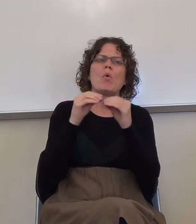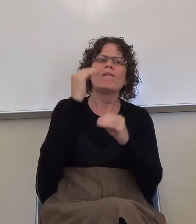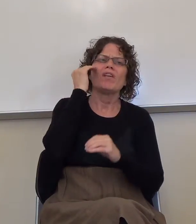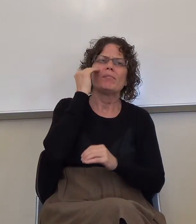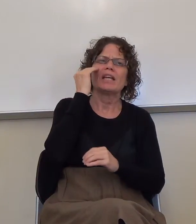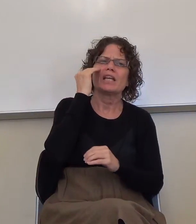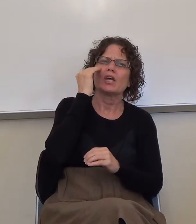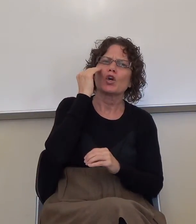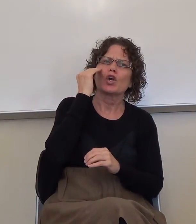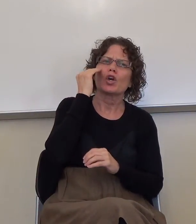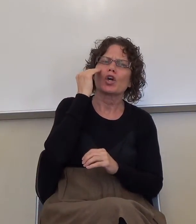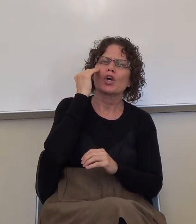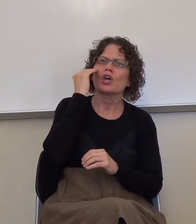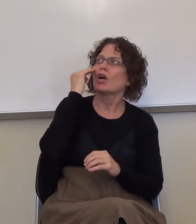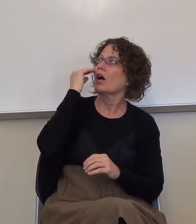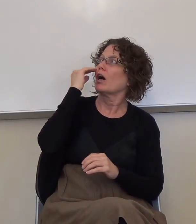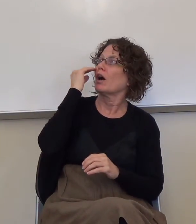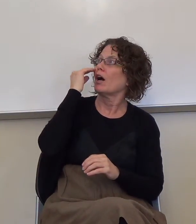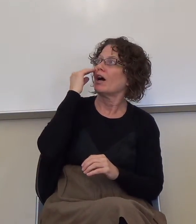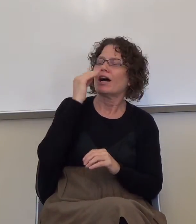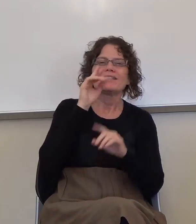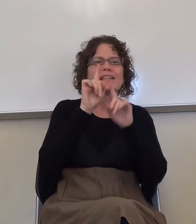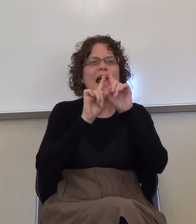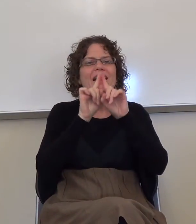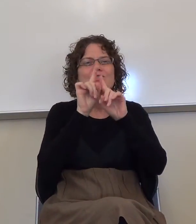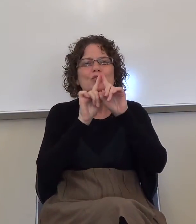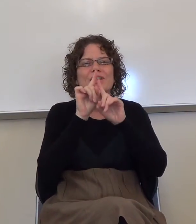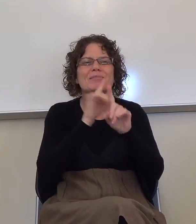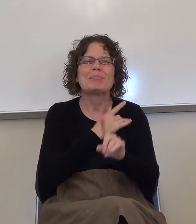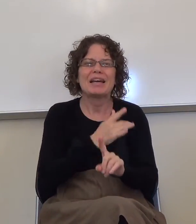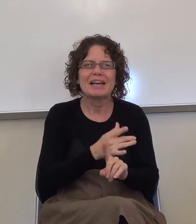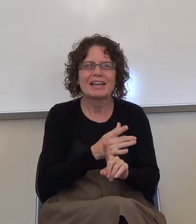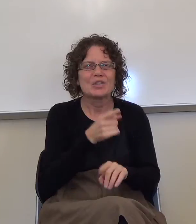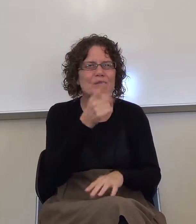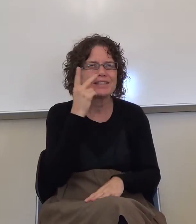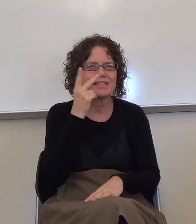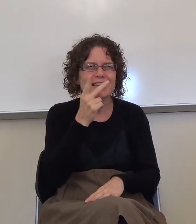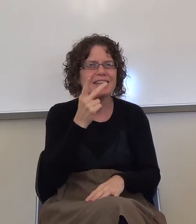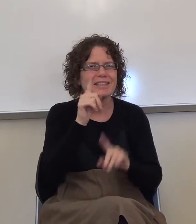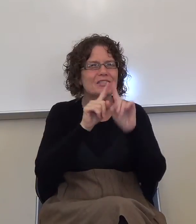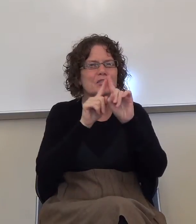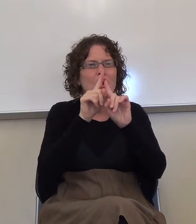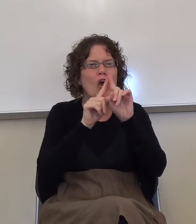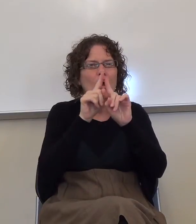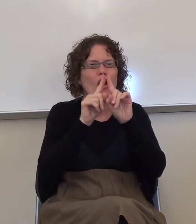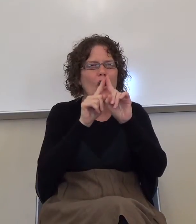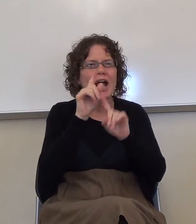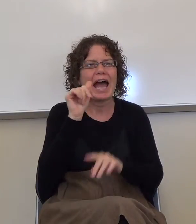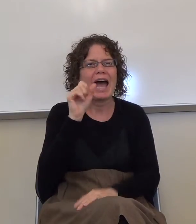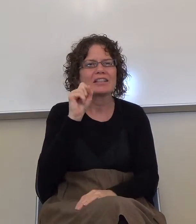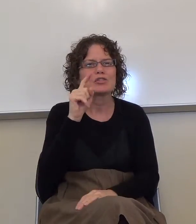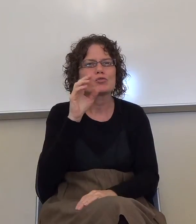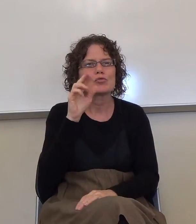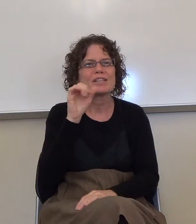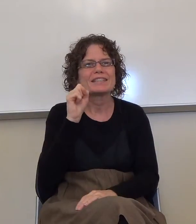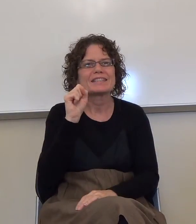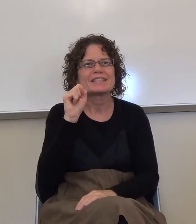called an asterisk, a little star. You've probably seen a little star. Okay. It means, look down here.